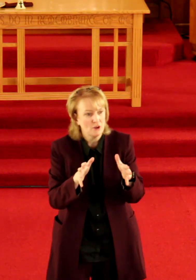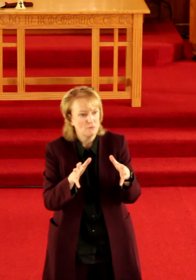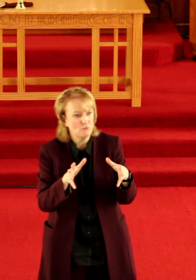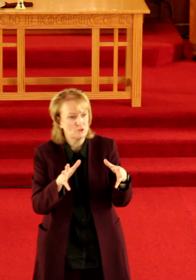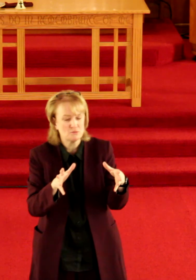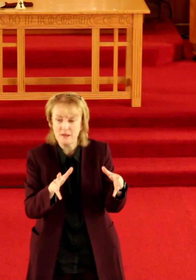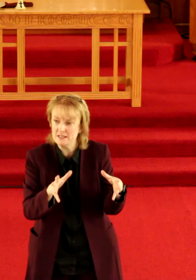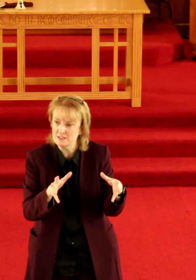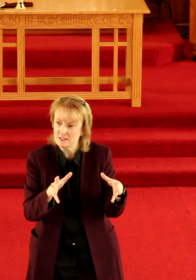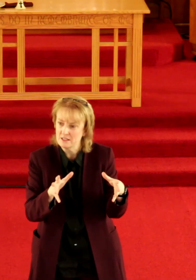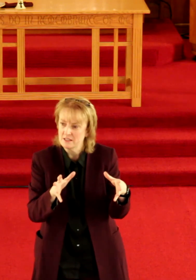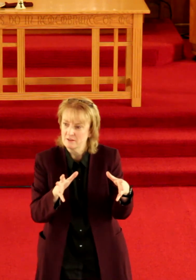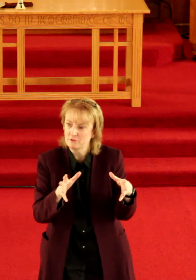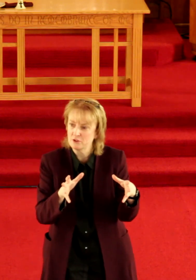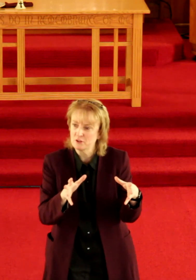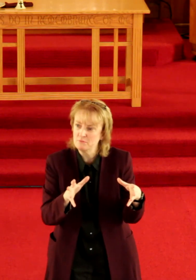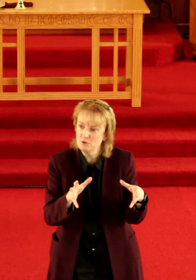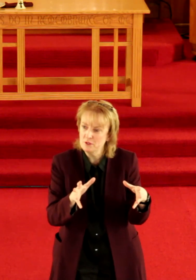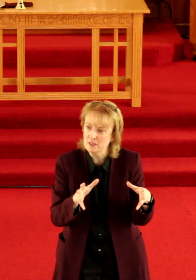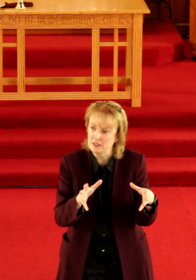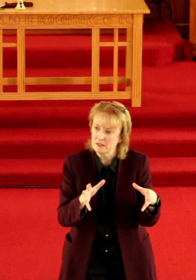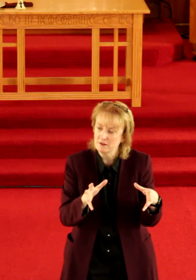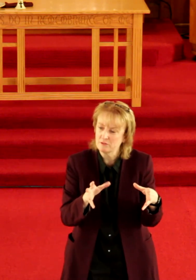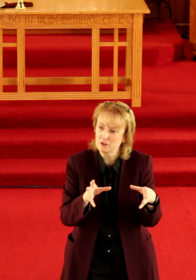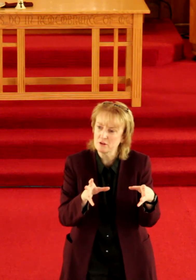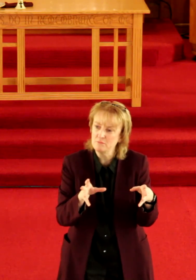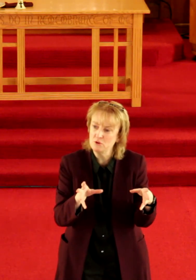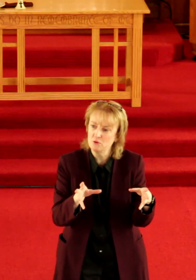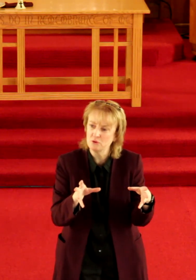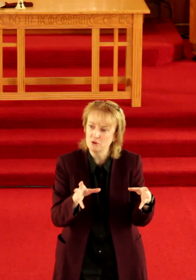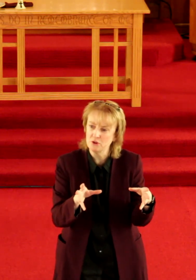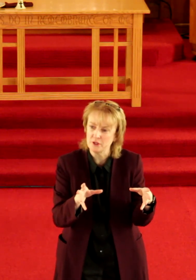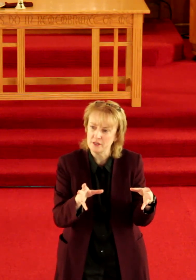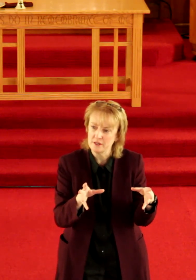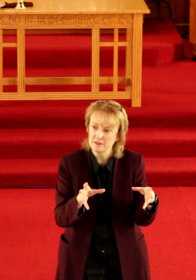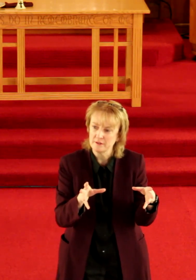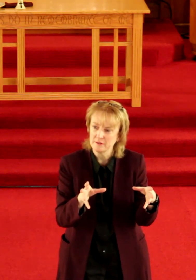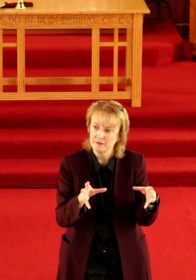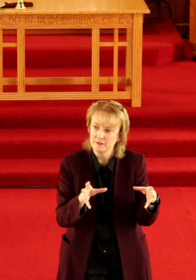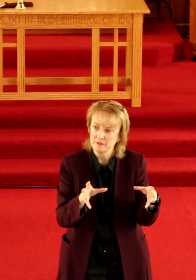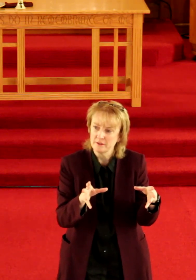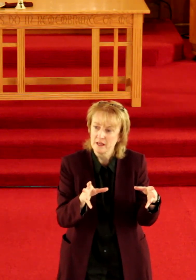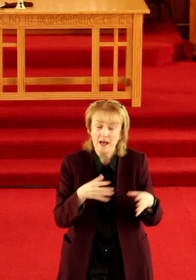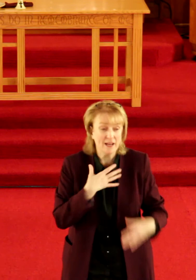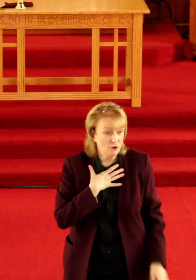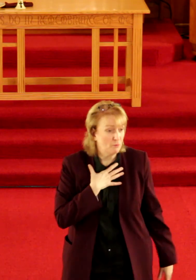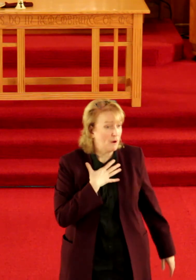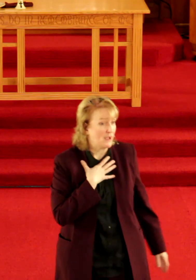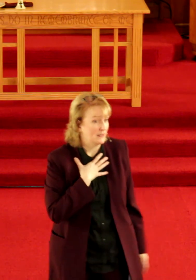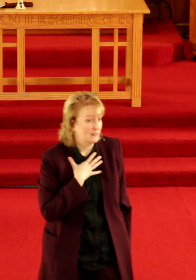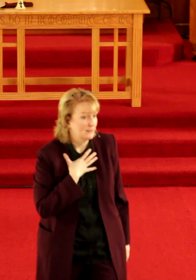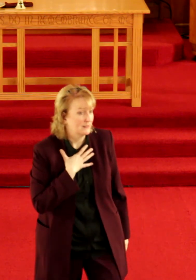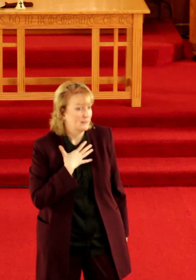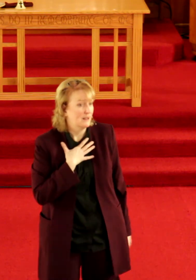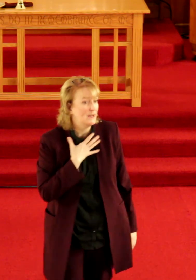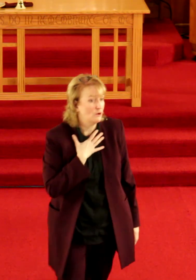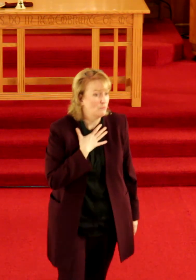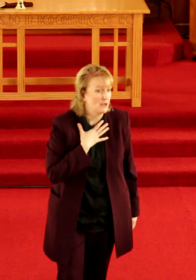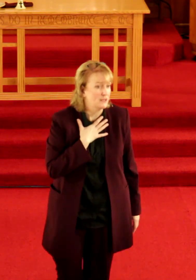more space for the community, for the communal good. I know mine. I know mine.